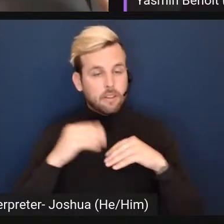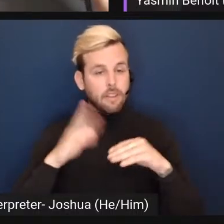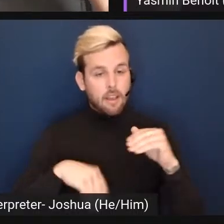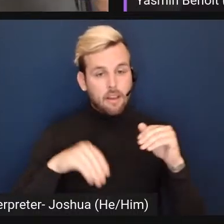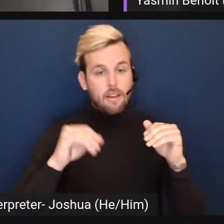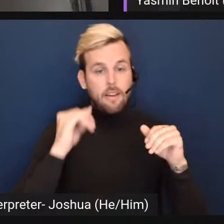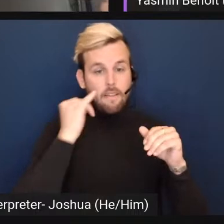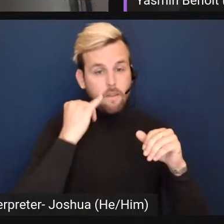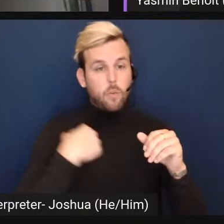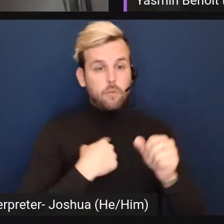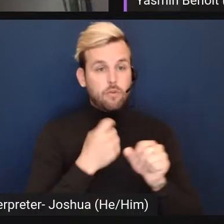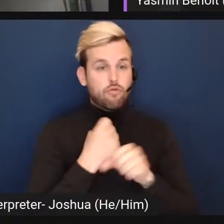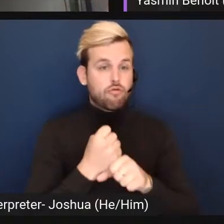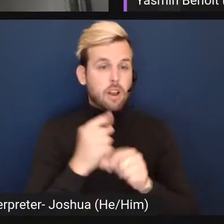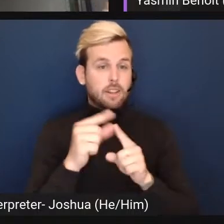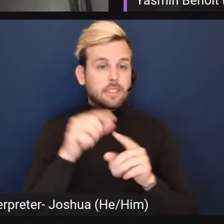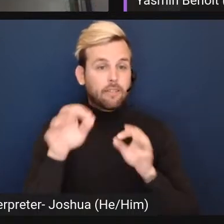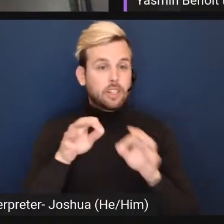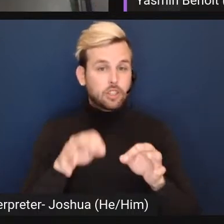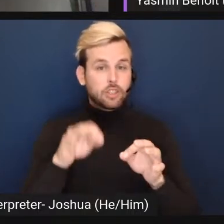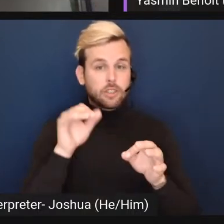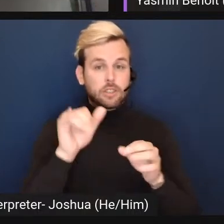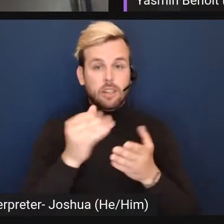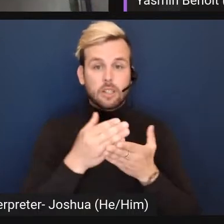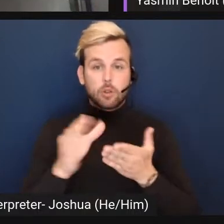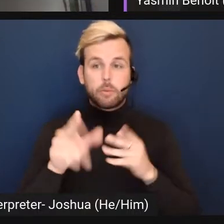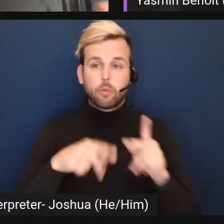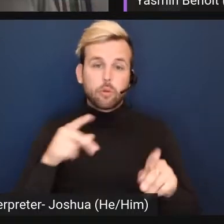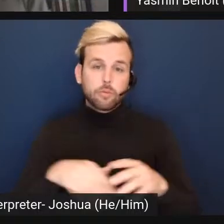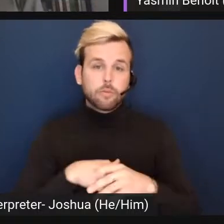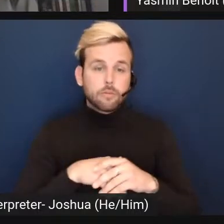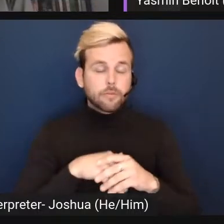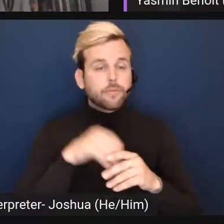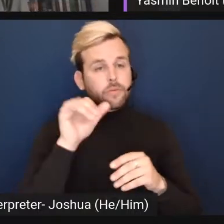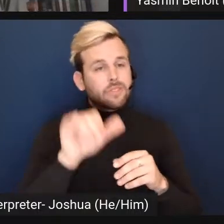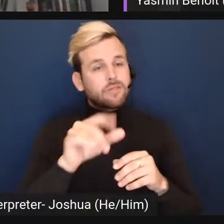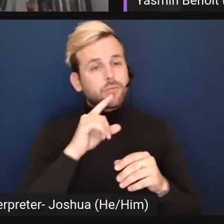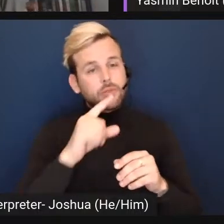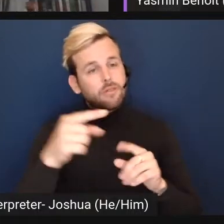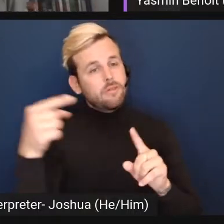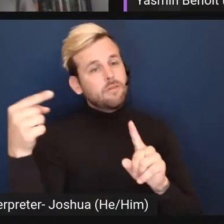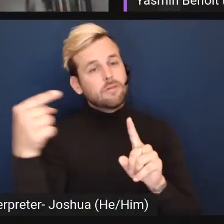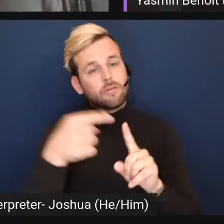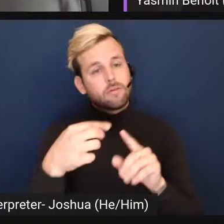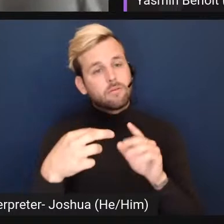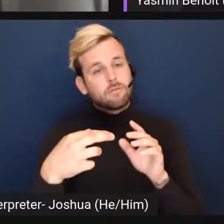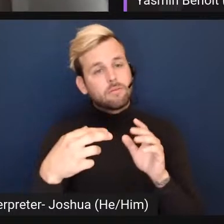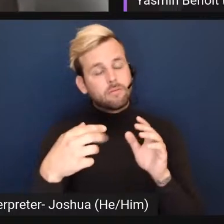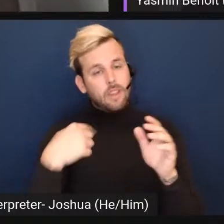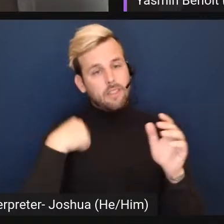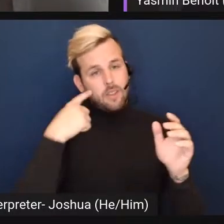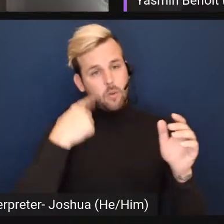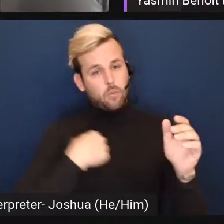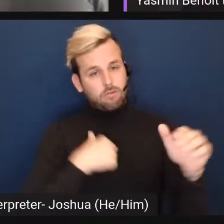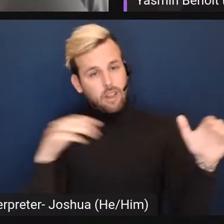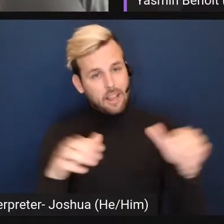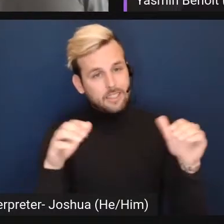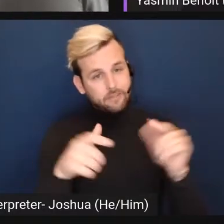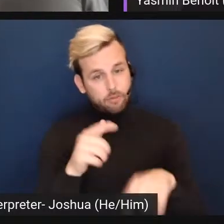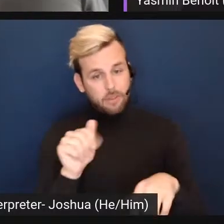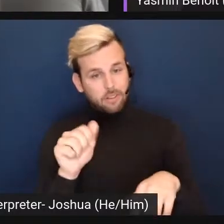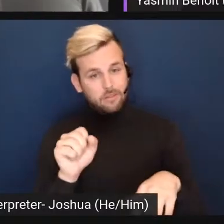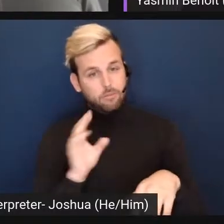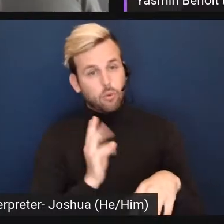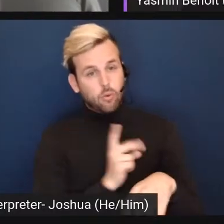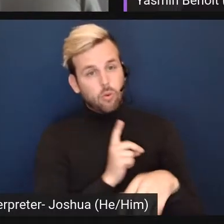if we create definitions that exclude people and so that's the principle that i think we're acting from as a board